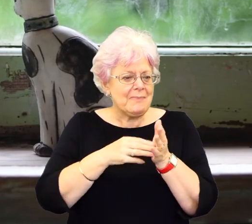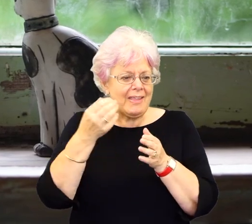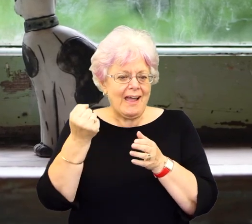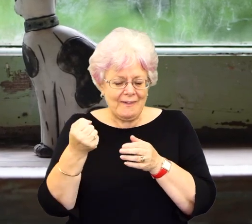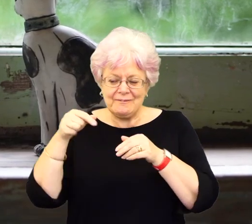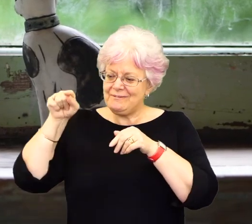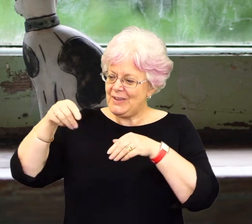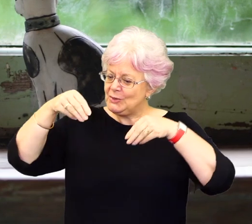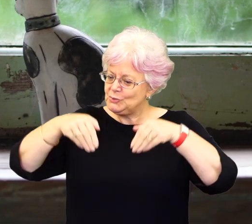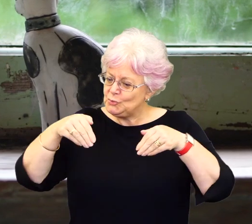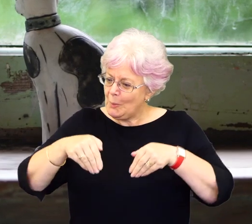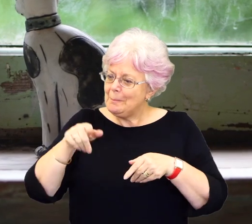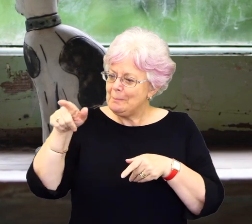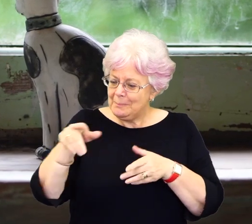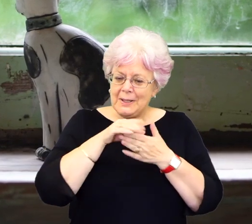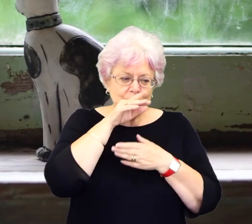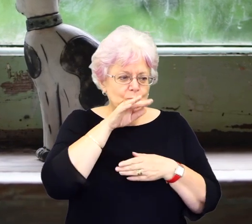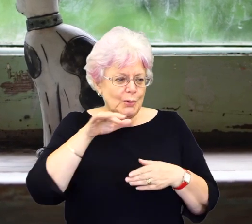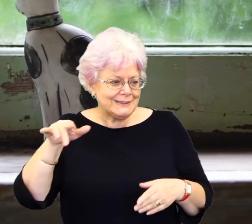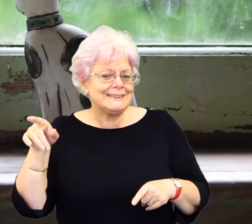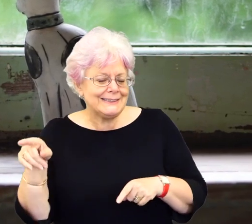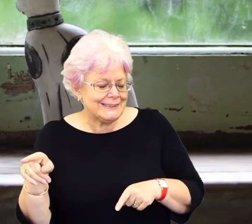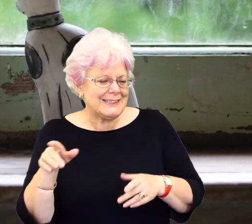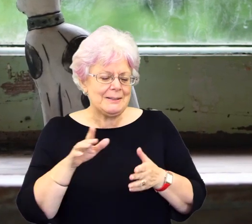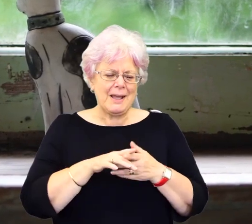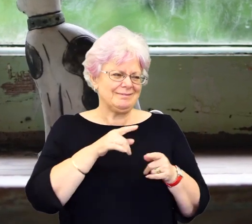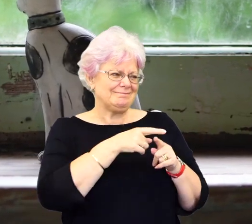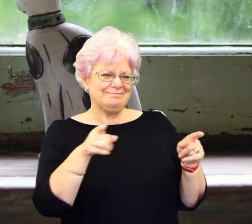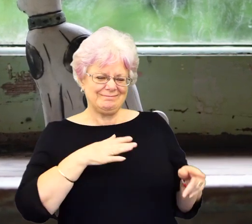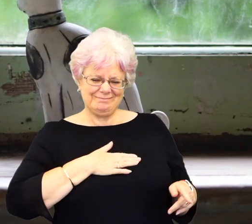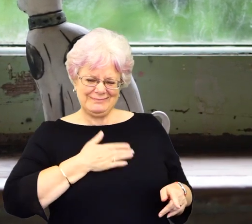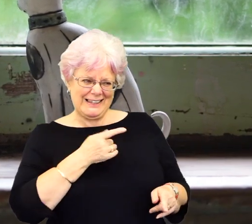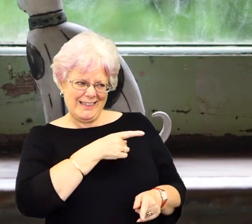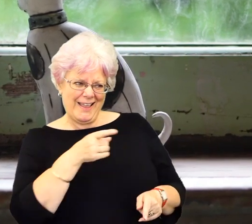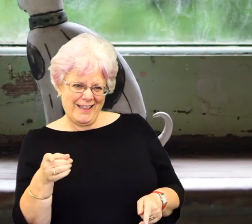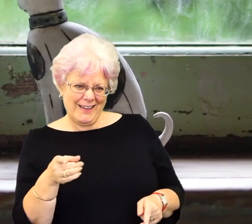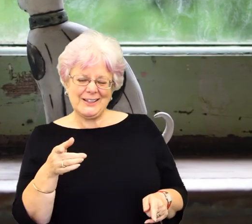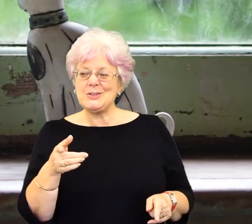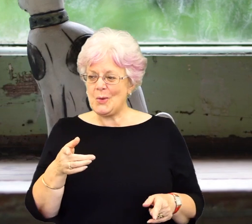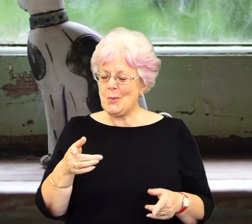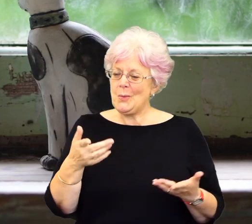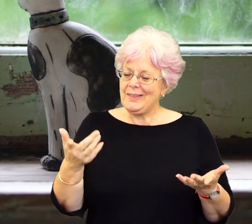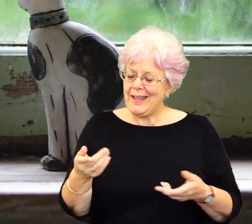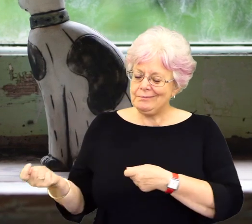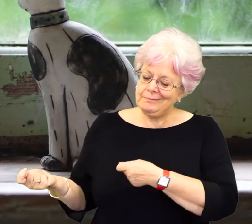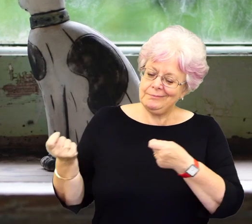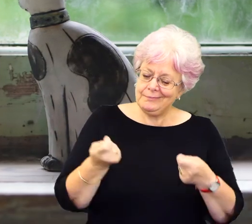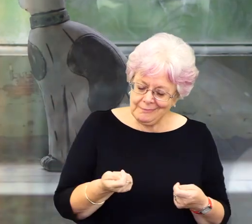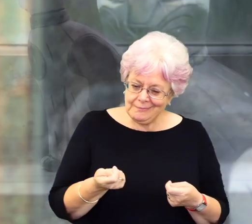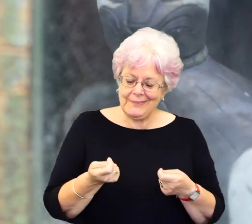in Swansea, because they didn't like the designs in what happened in the shop. So they were the first people who started to